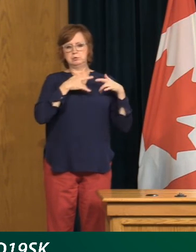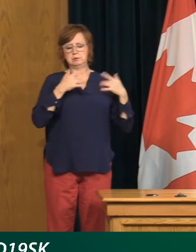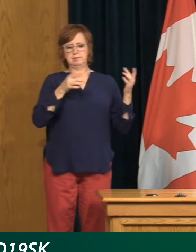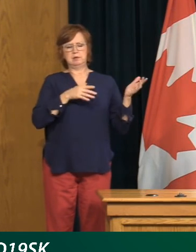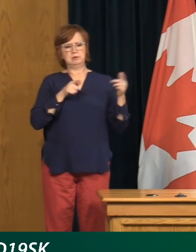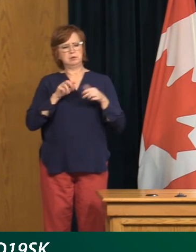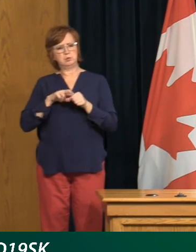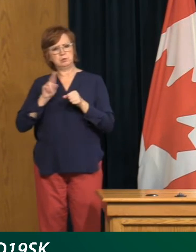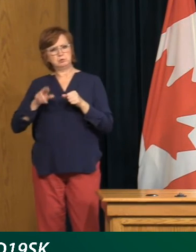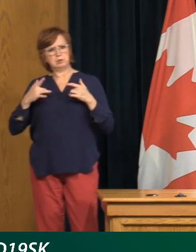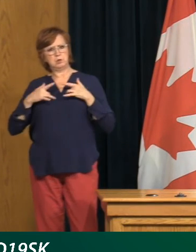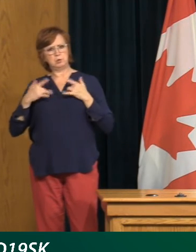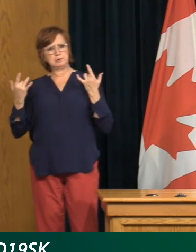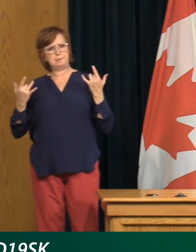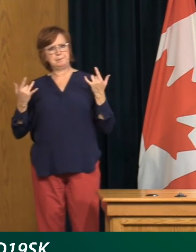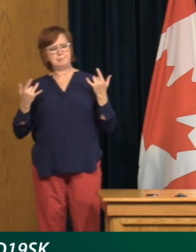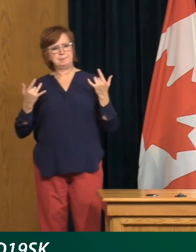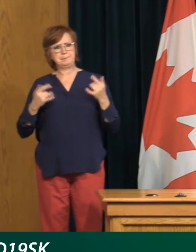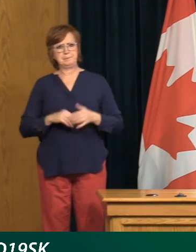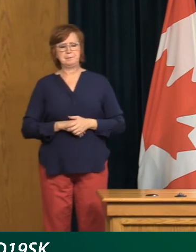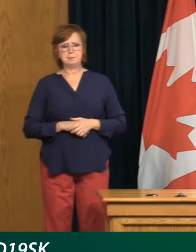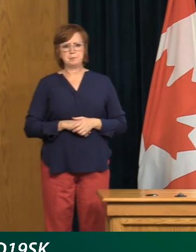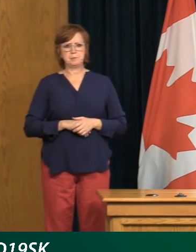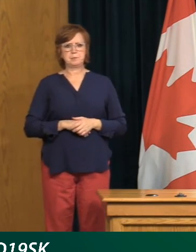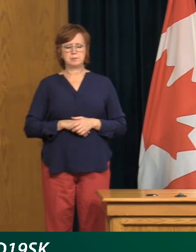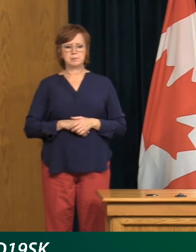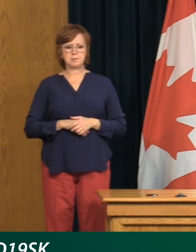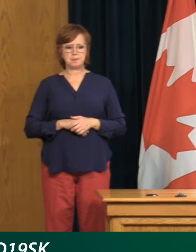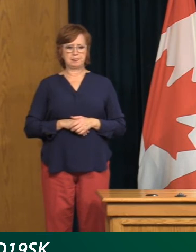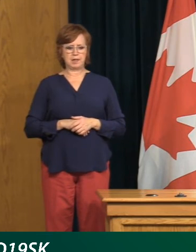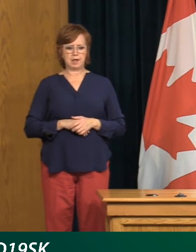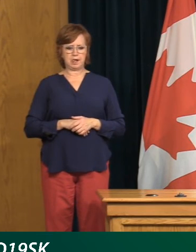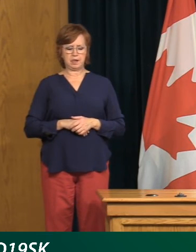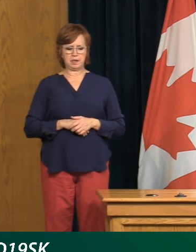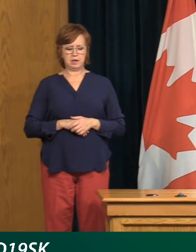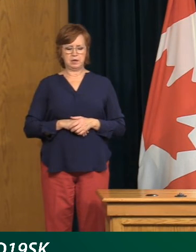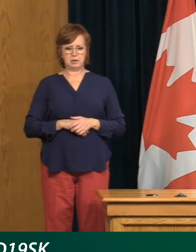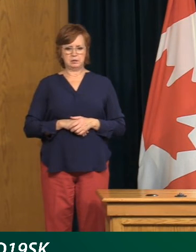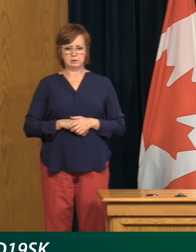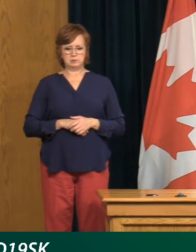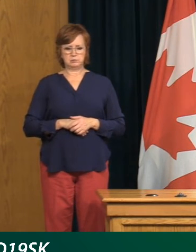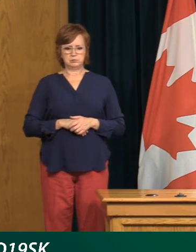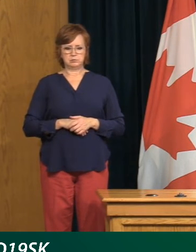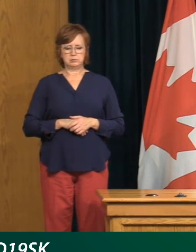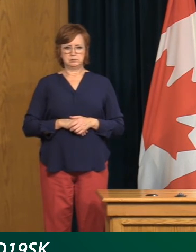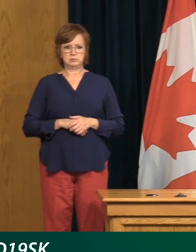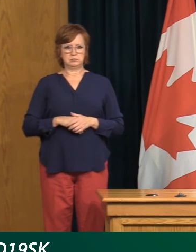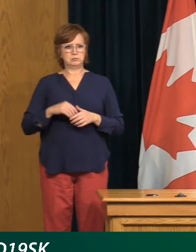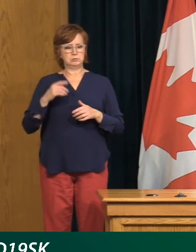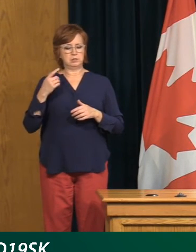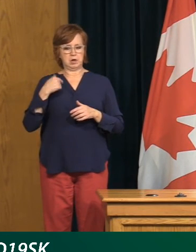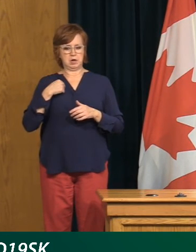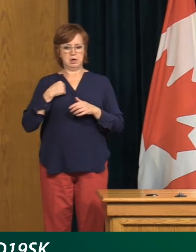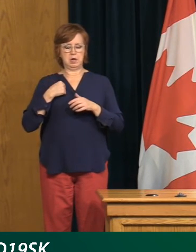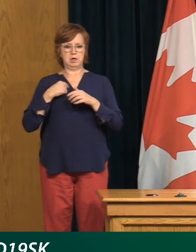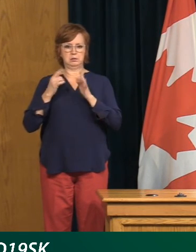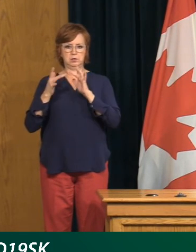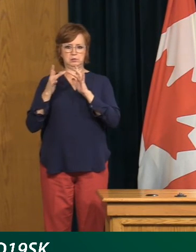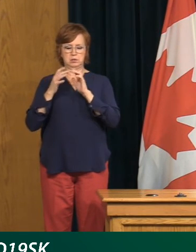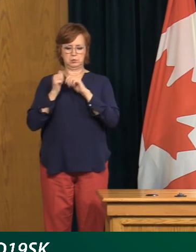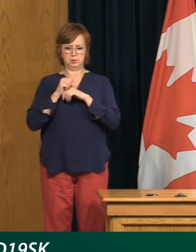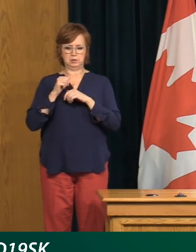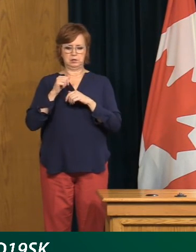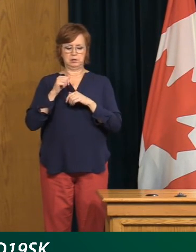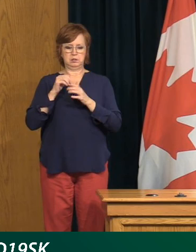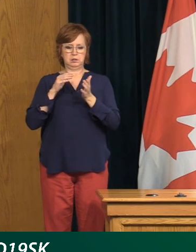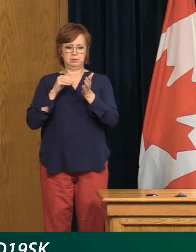we're seeing rising case numbers here in Regina? Yeah. So, you know, I am in daily contact with medical health officers